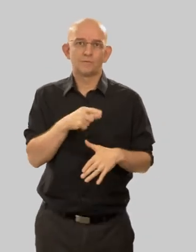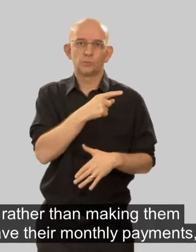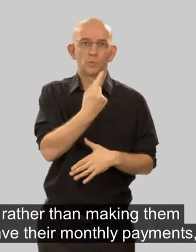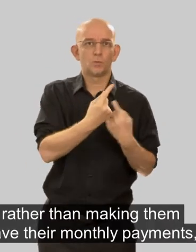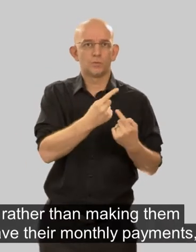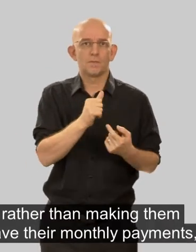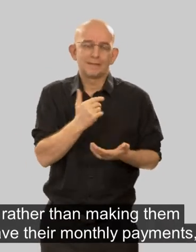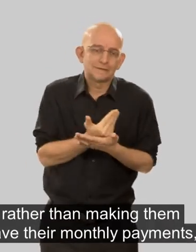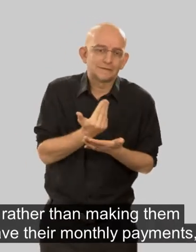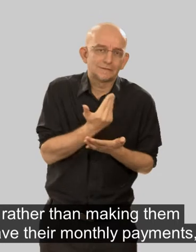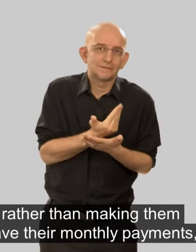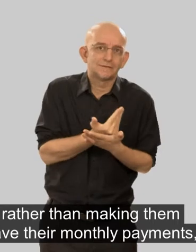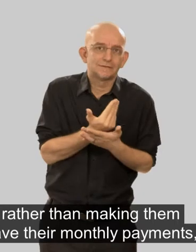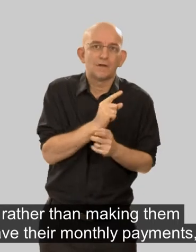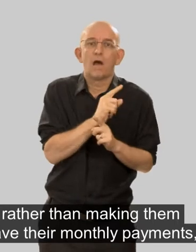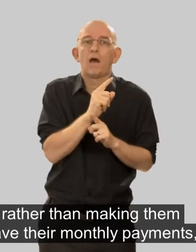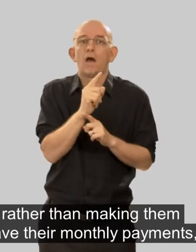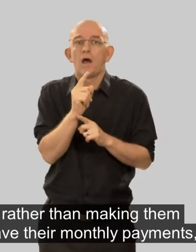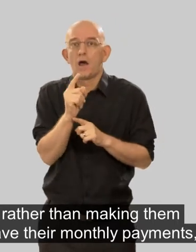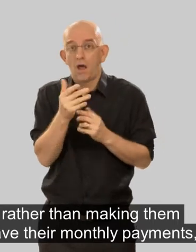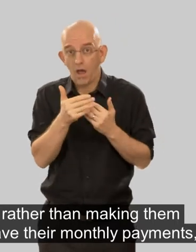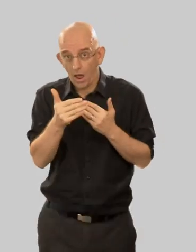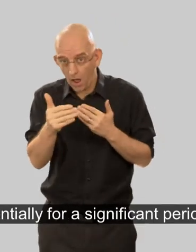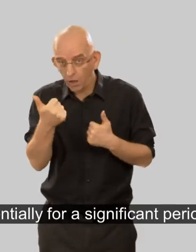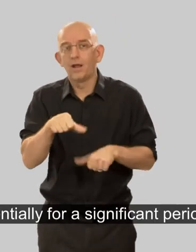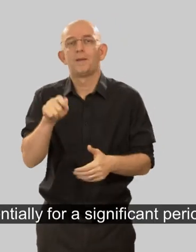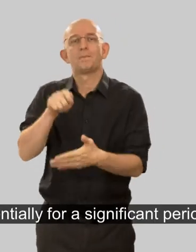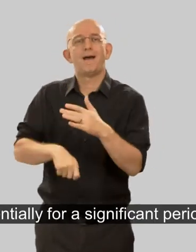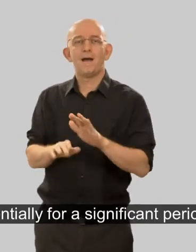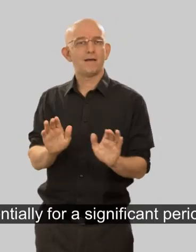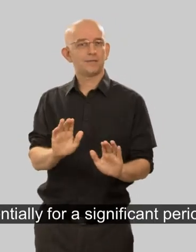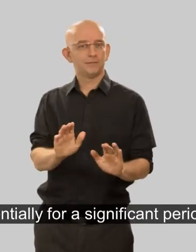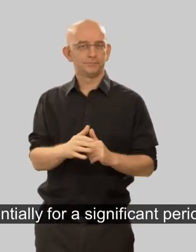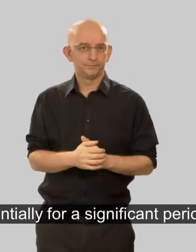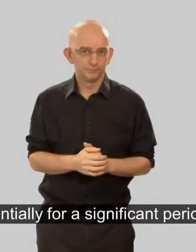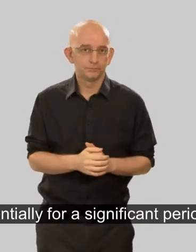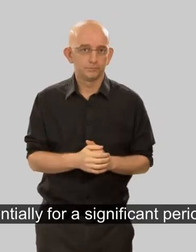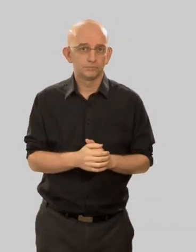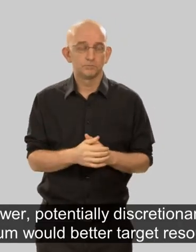rather than making them save their monthly payments potentially for a significant period